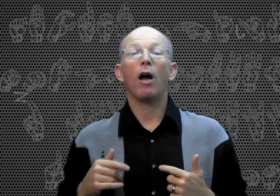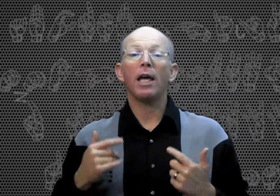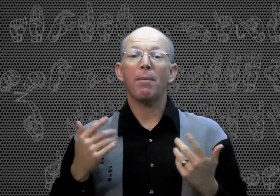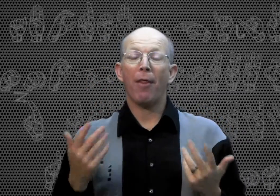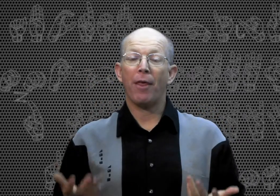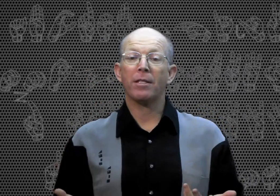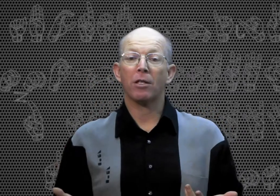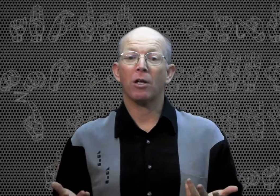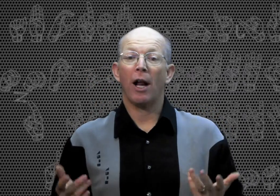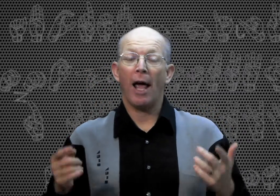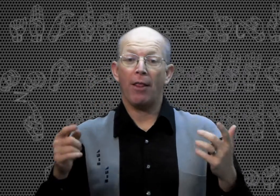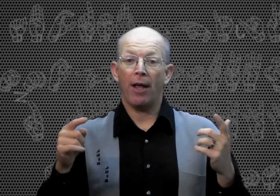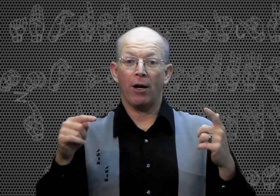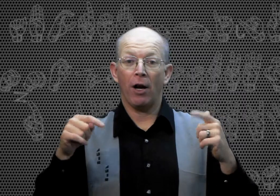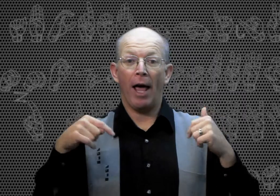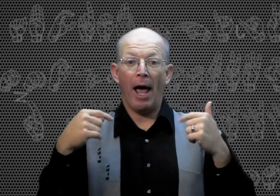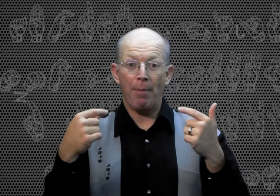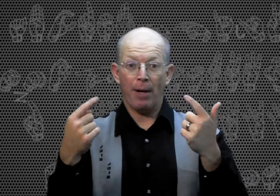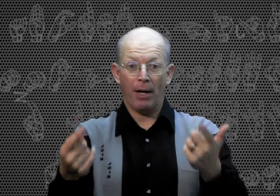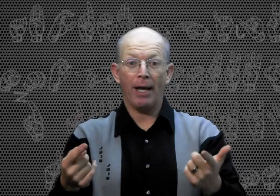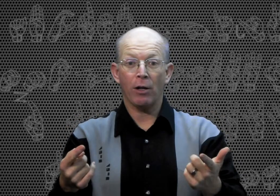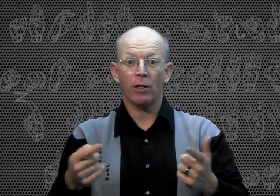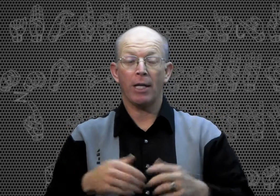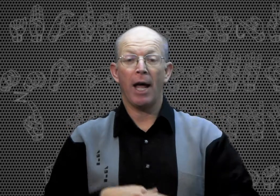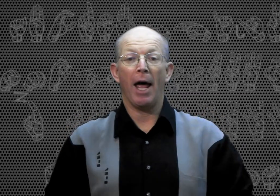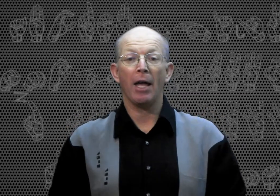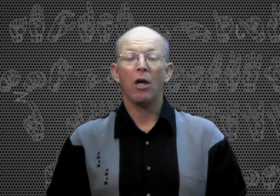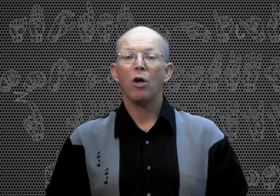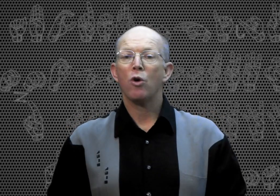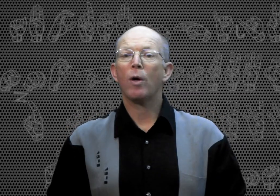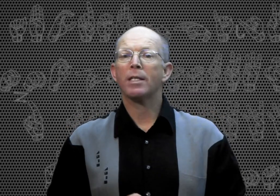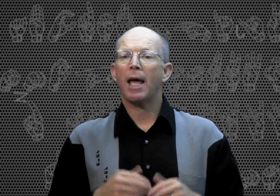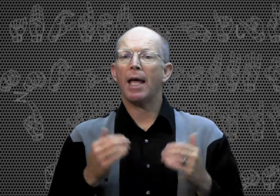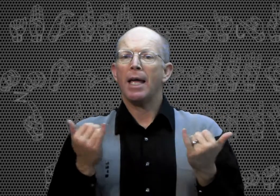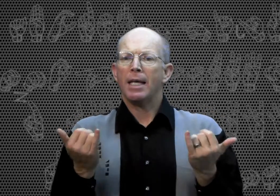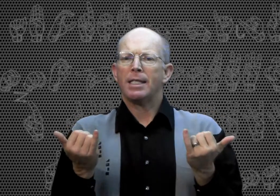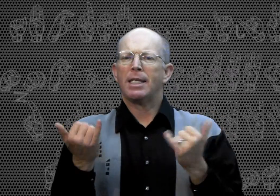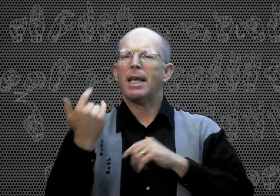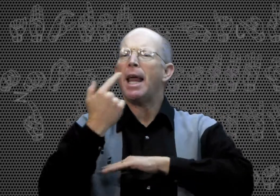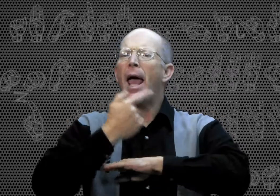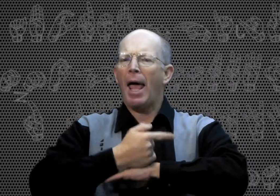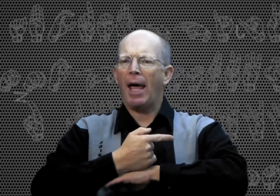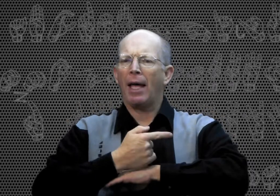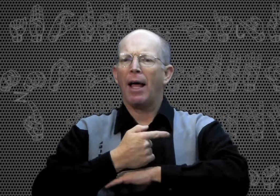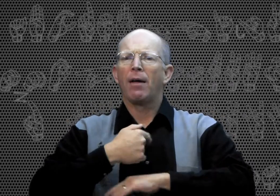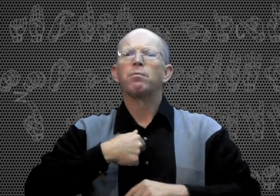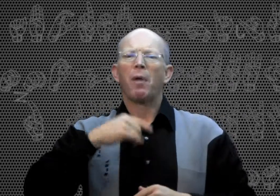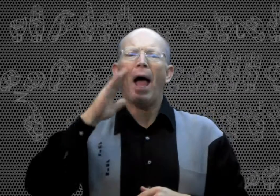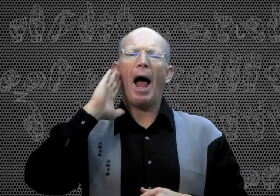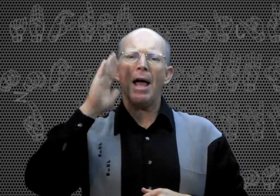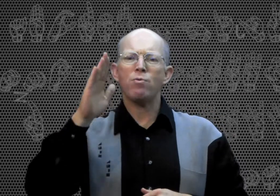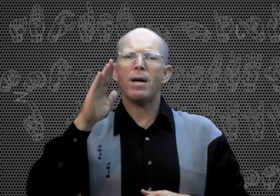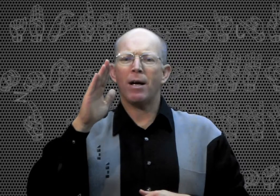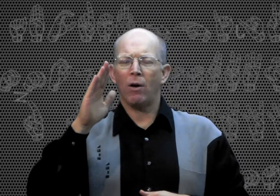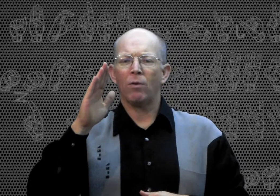talking about things that are going to happen later today, you can say, today, I will